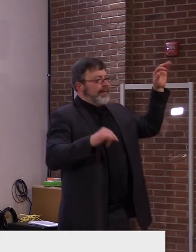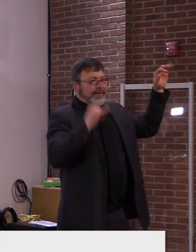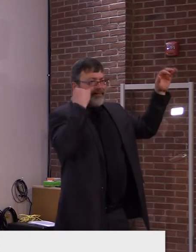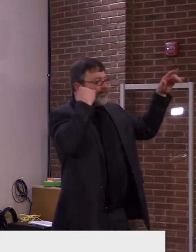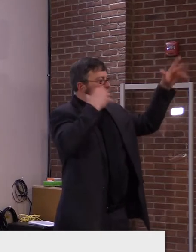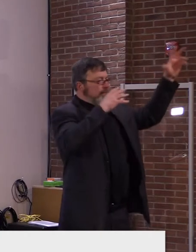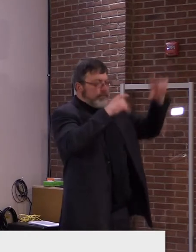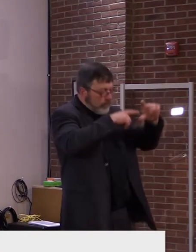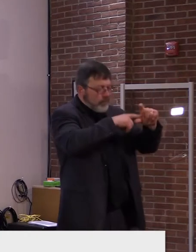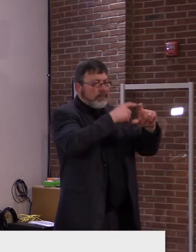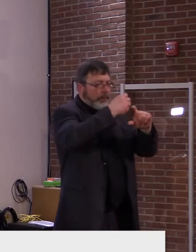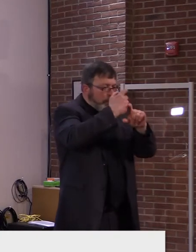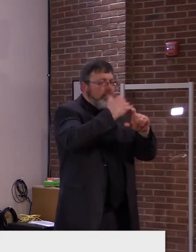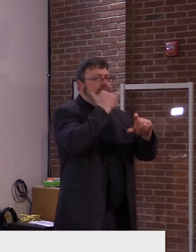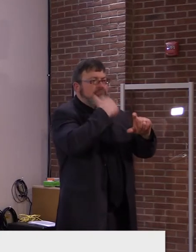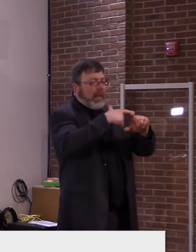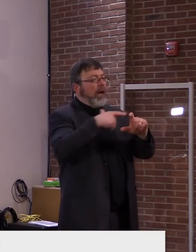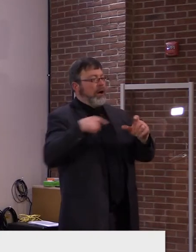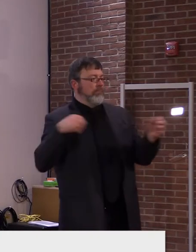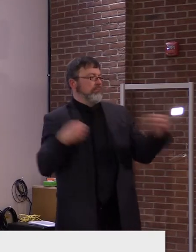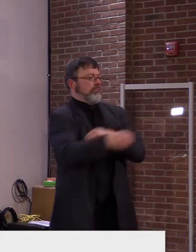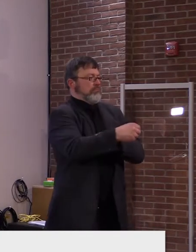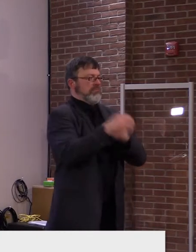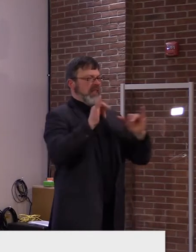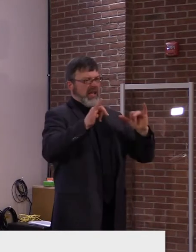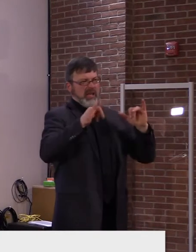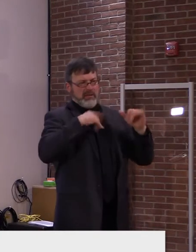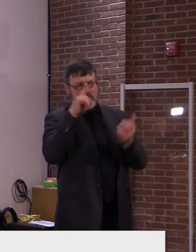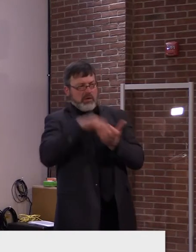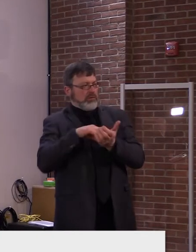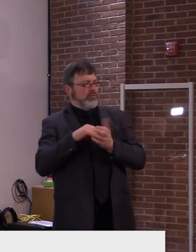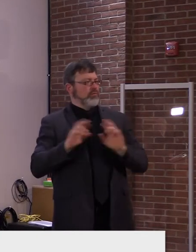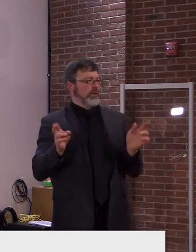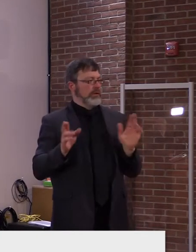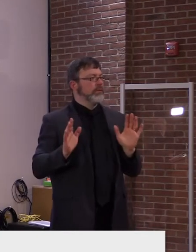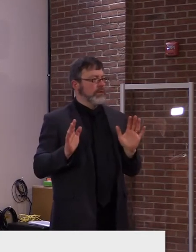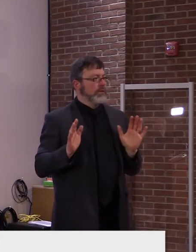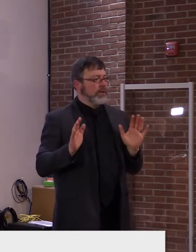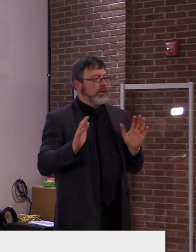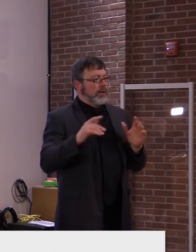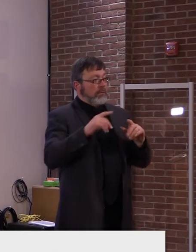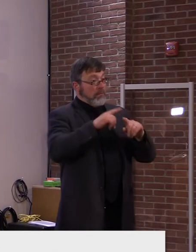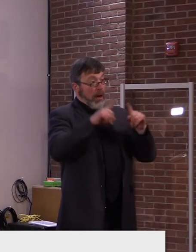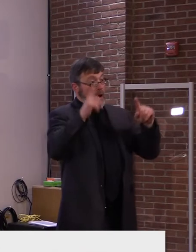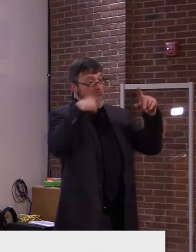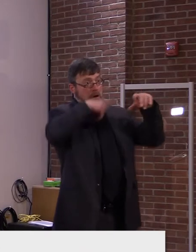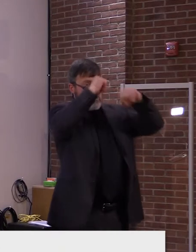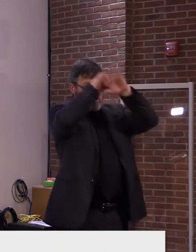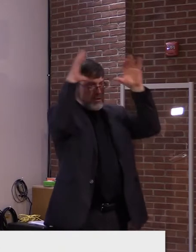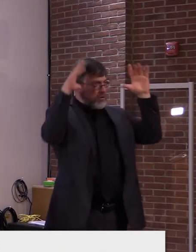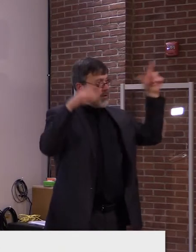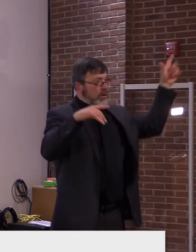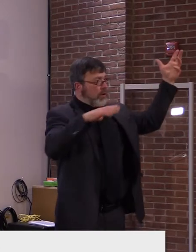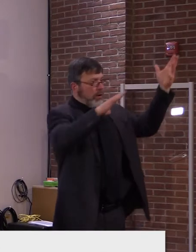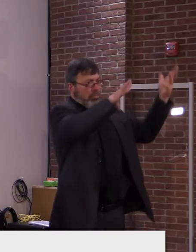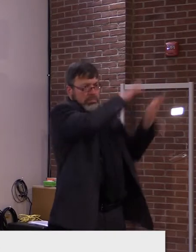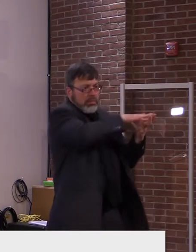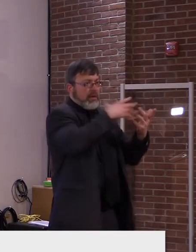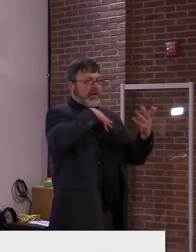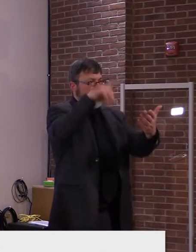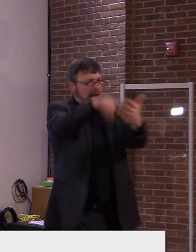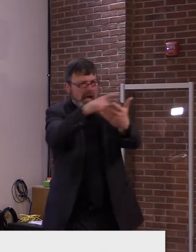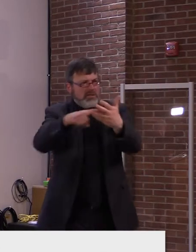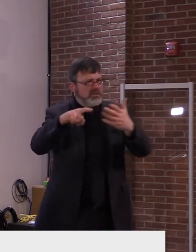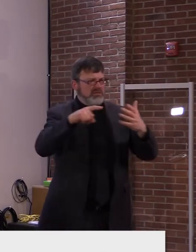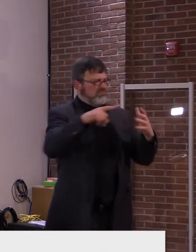that we can step in and not cancel clinics. We don't anticipate canceling any clinics right now because of the weather. And then just last